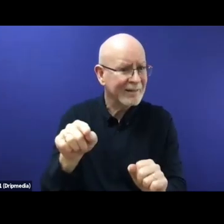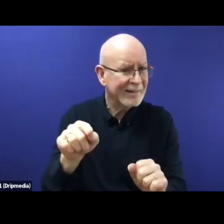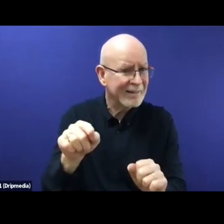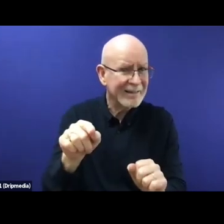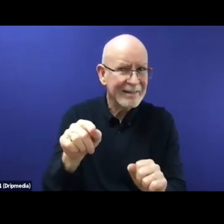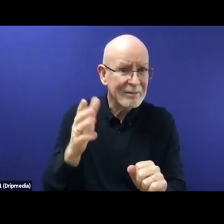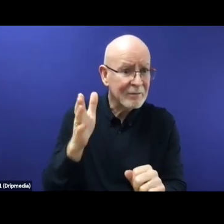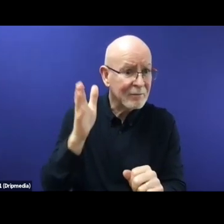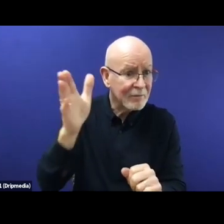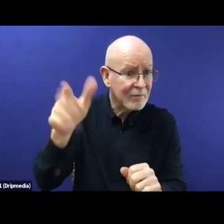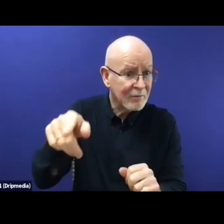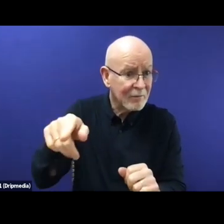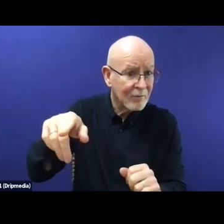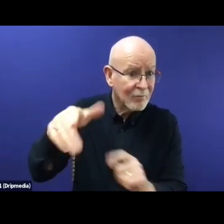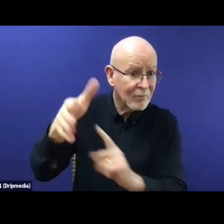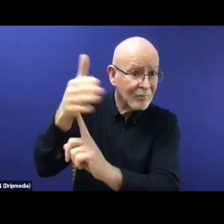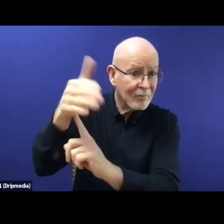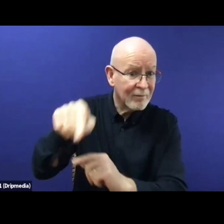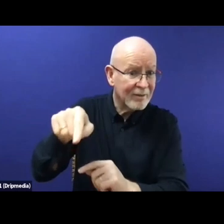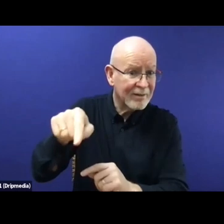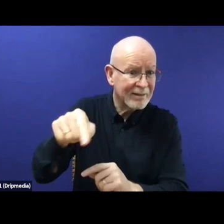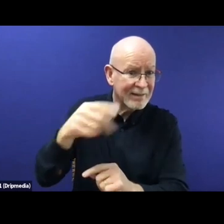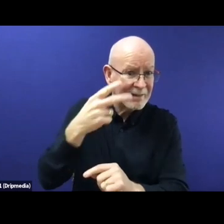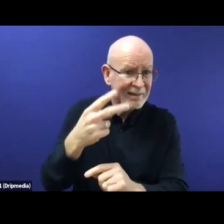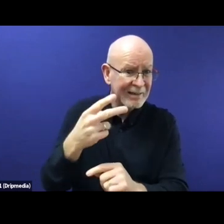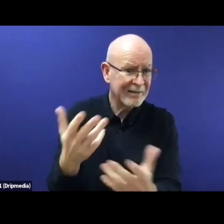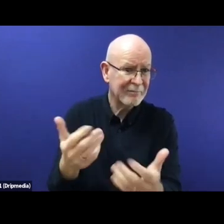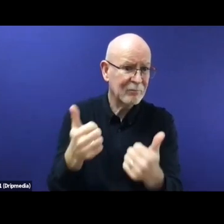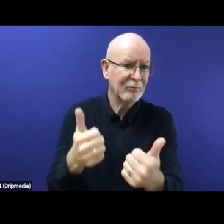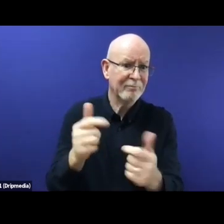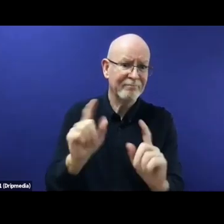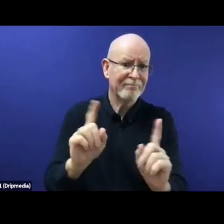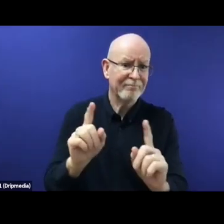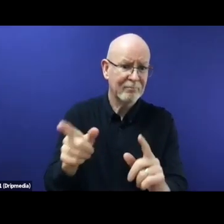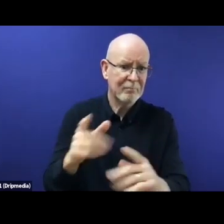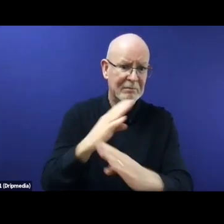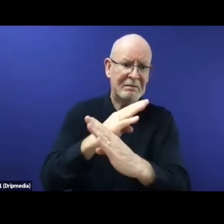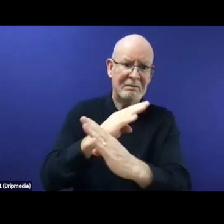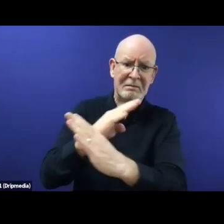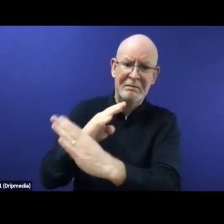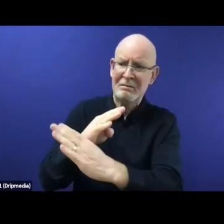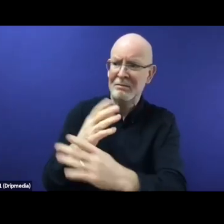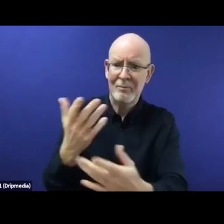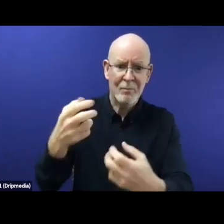may not be as enthusiastically taken up as we saw during the kind of major